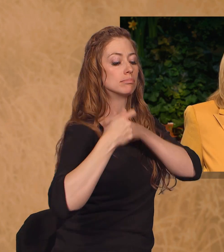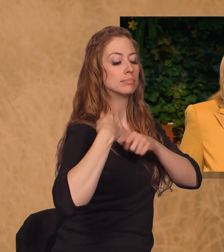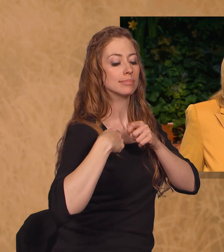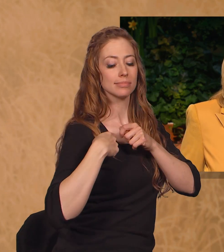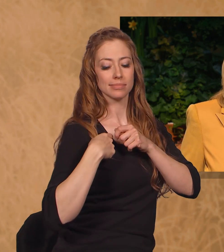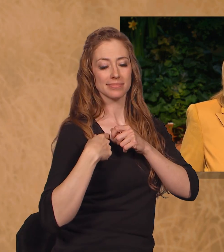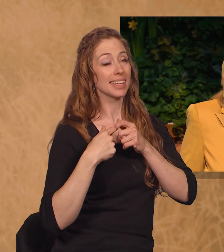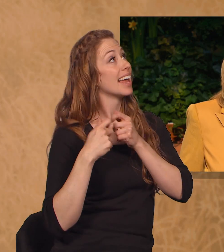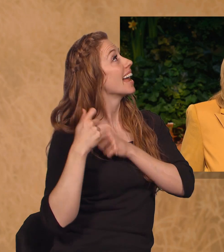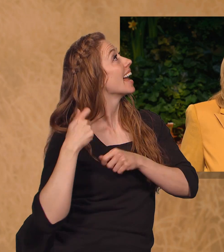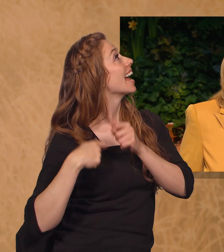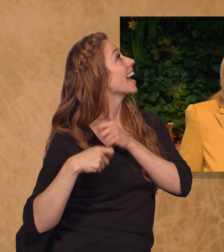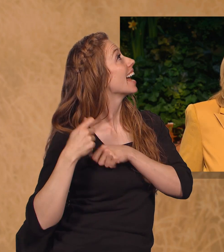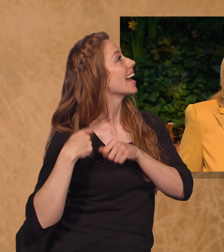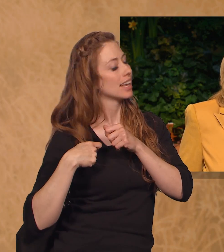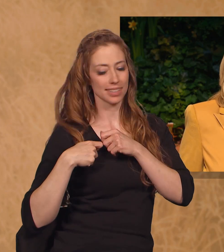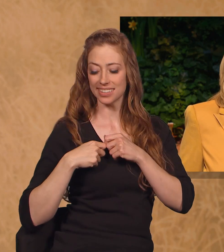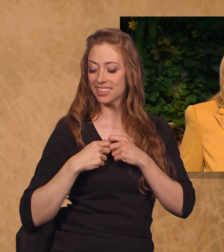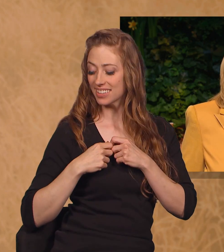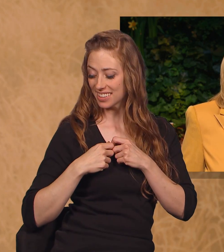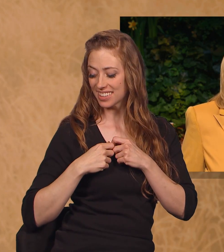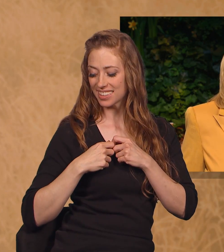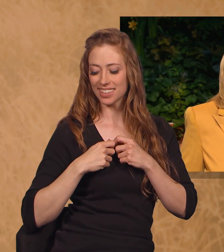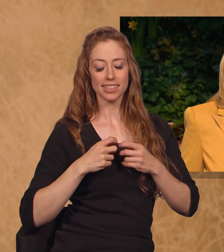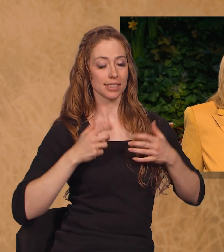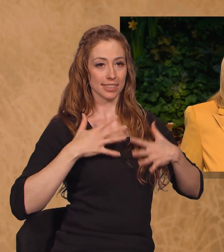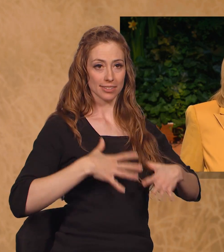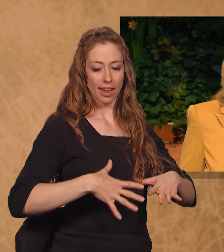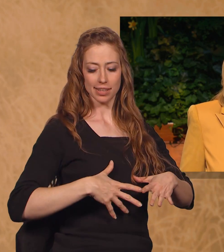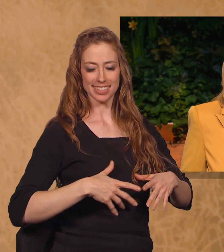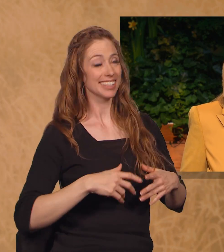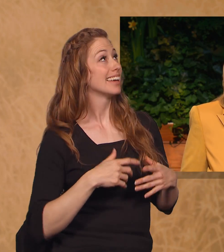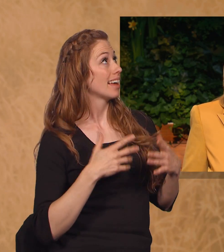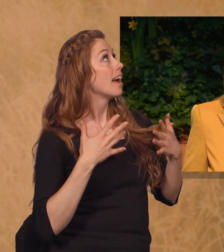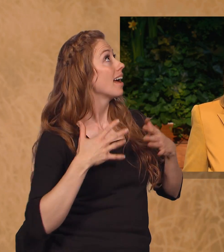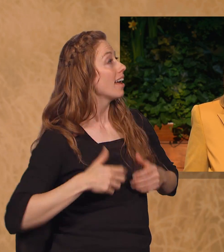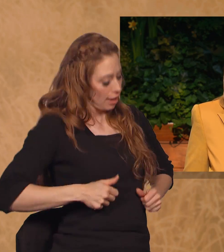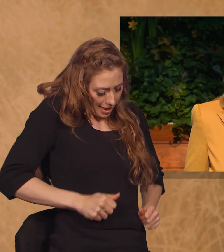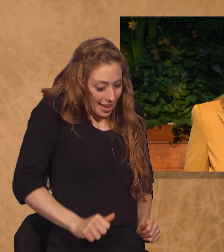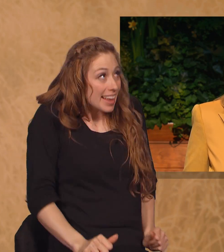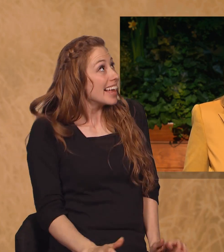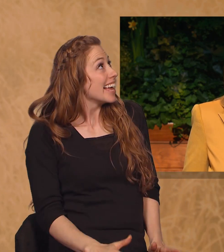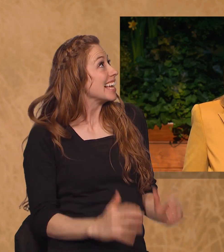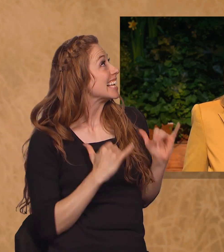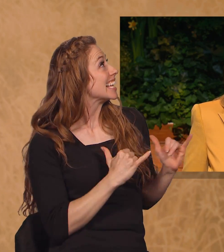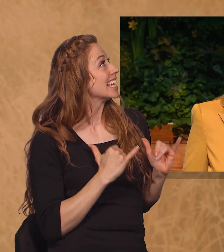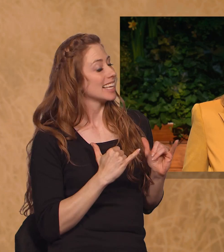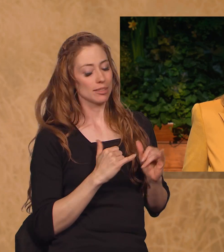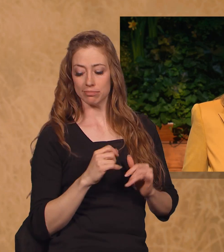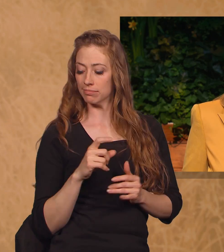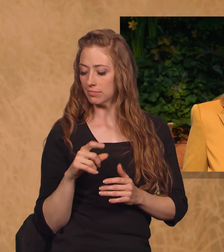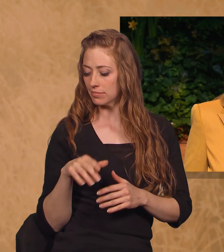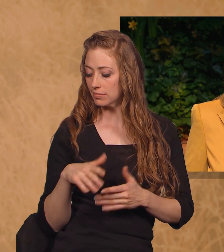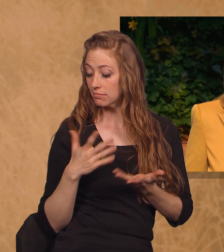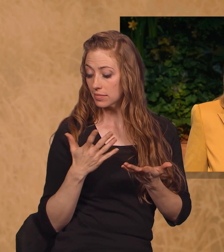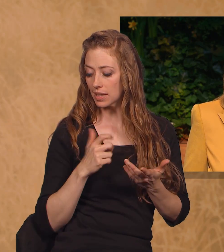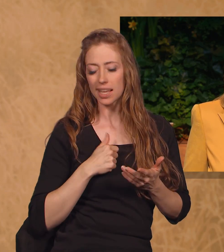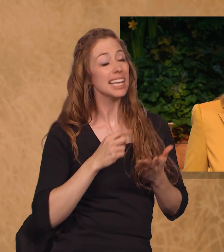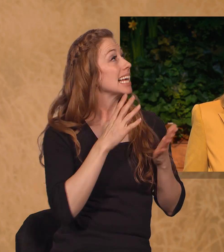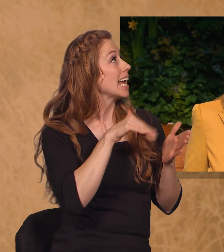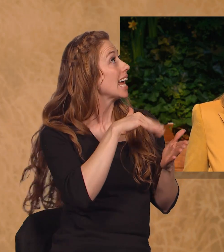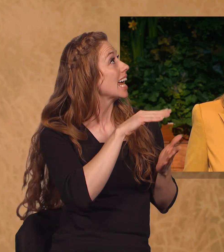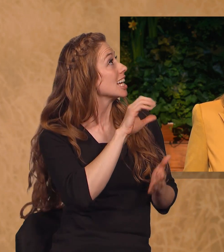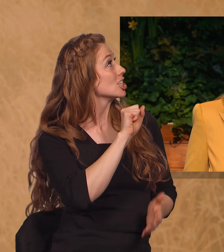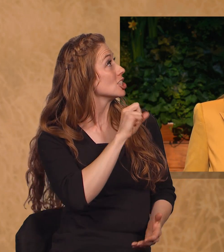dress, and then she would always ask me to put on some shiny. The shiny that she referred to was thick,